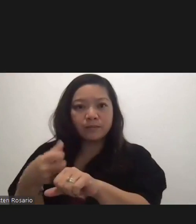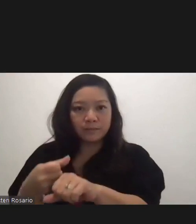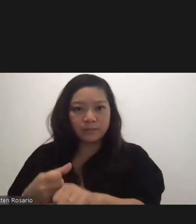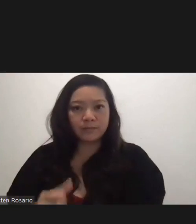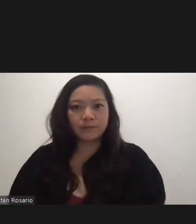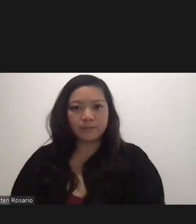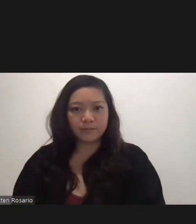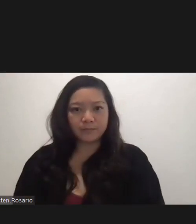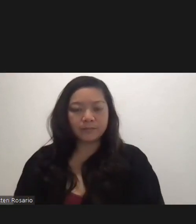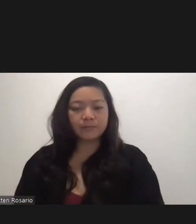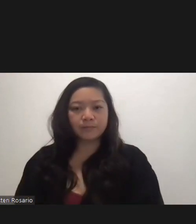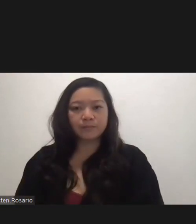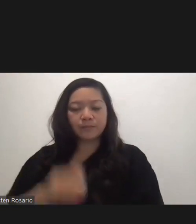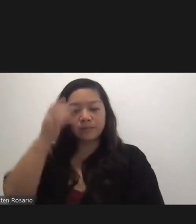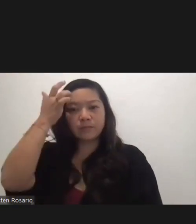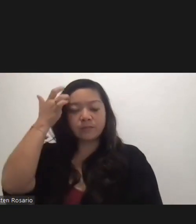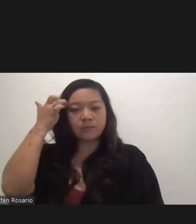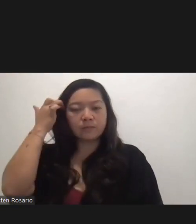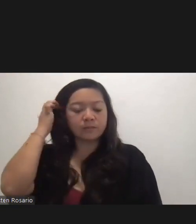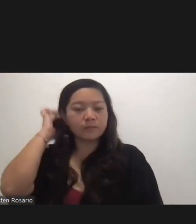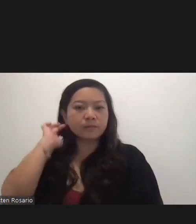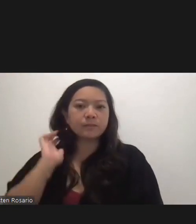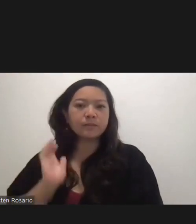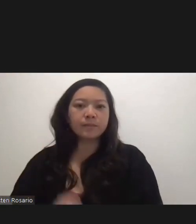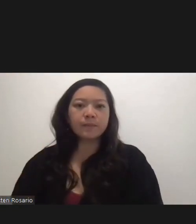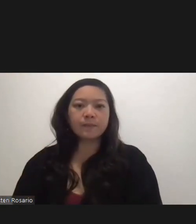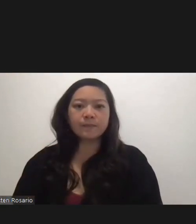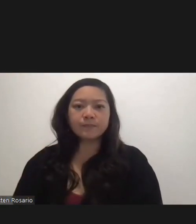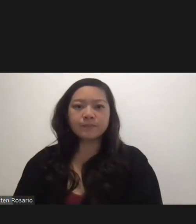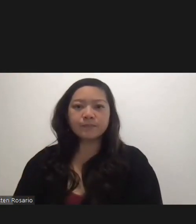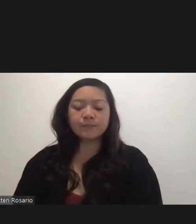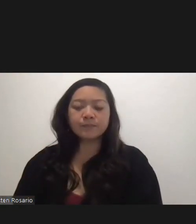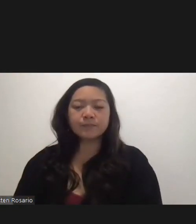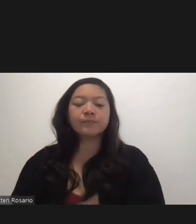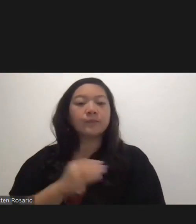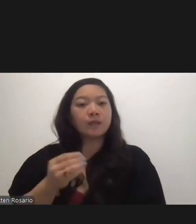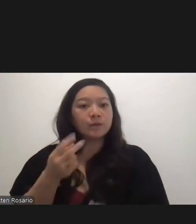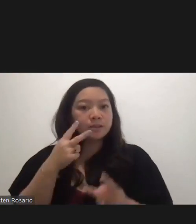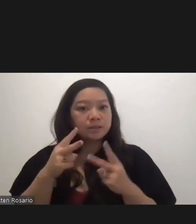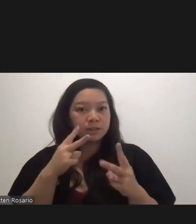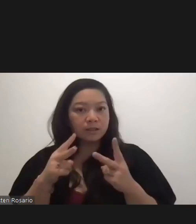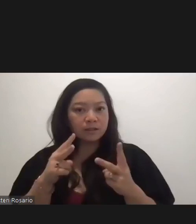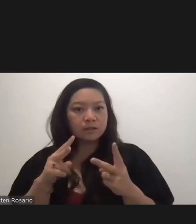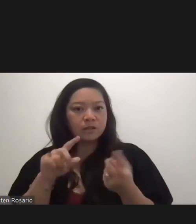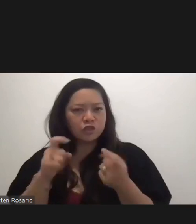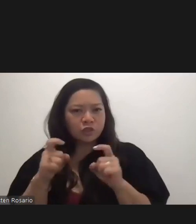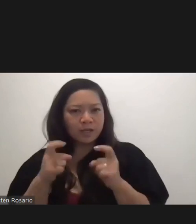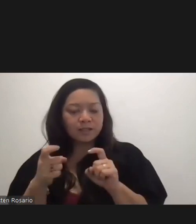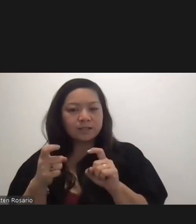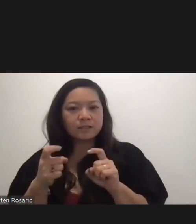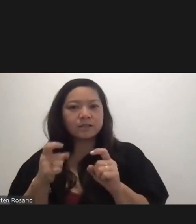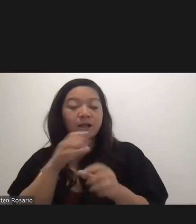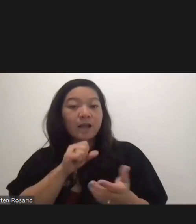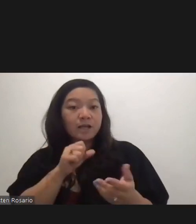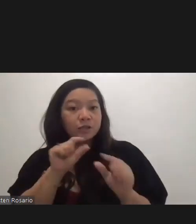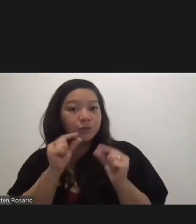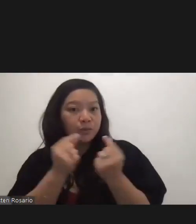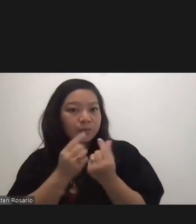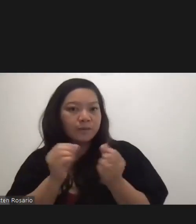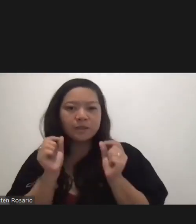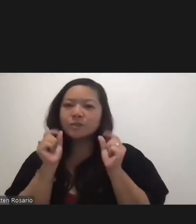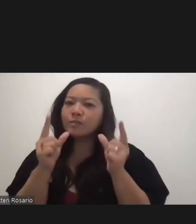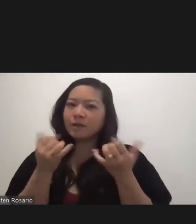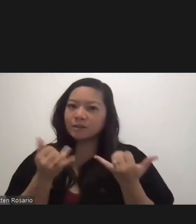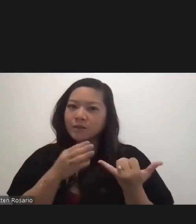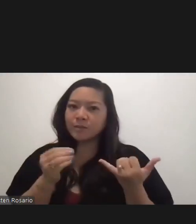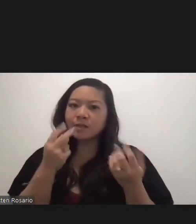We may see another shift in the age group between now and then. It's hard to say. We could be surprised. So, it remains